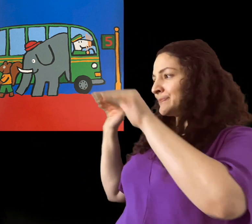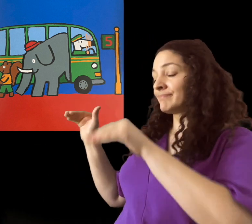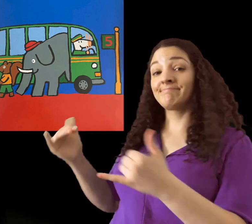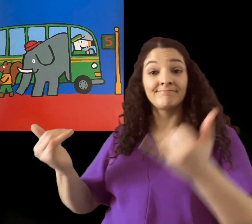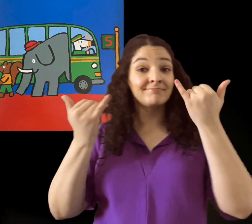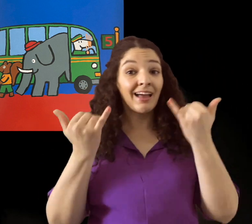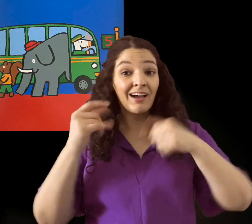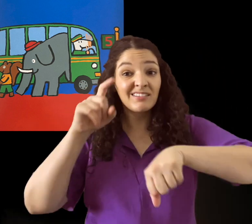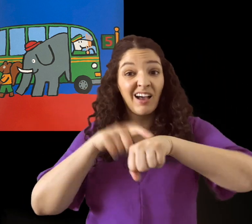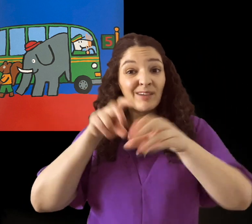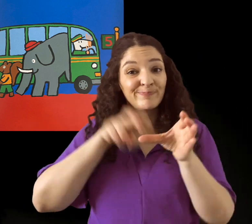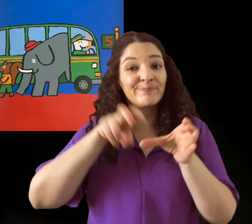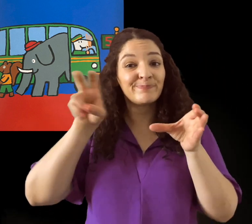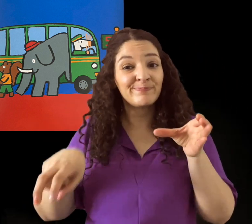It's time to get off everyone.